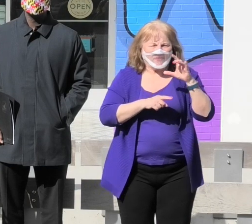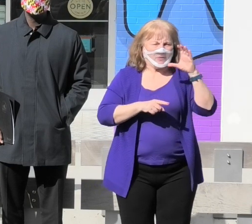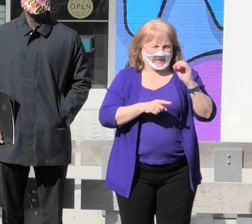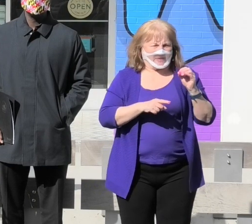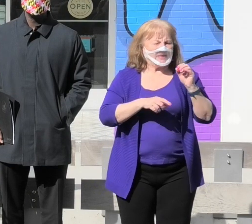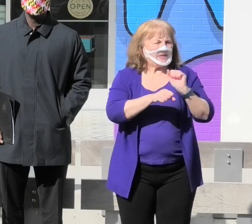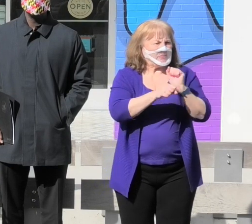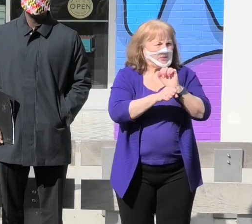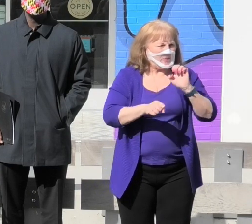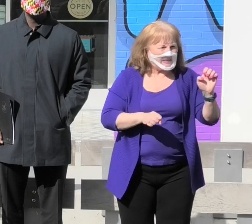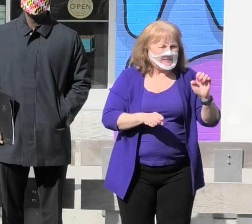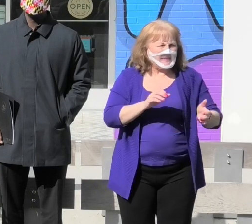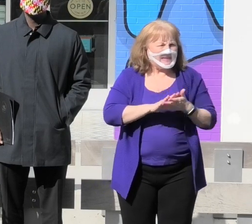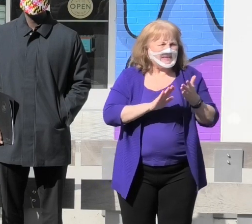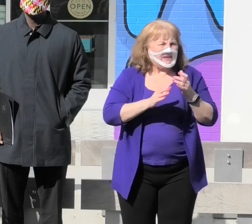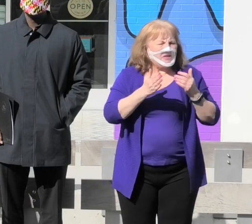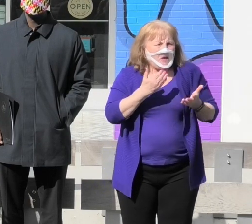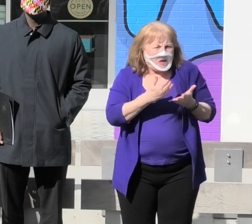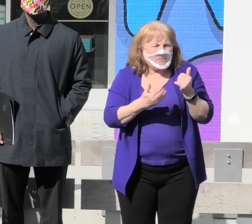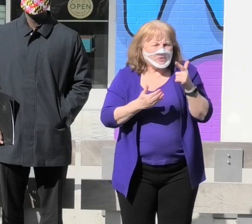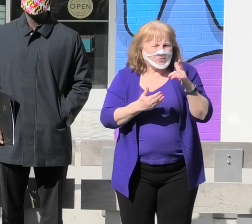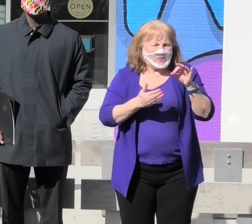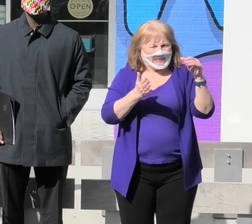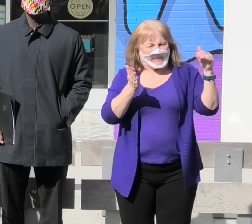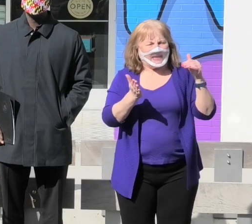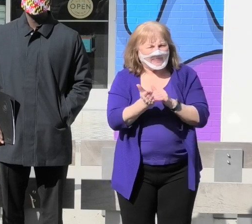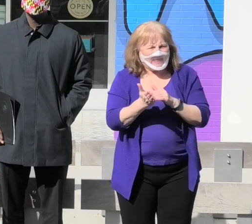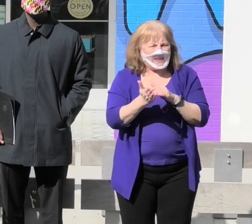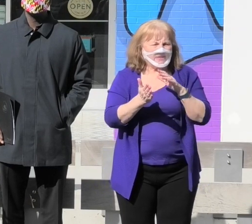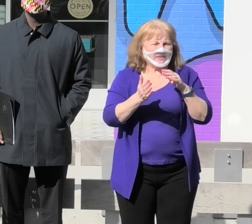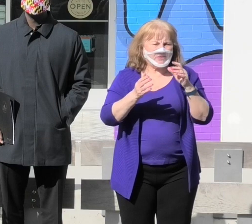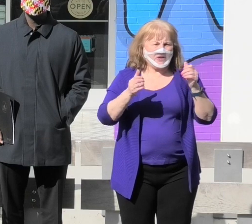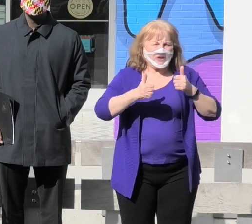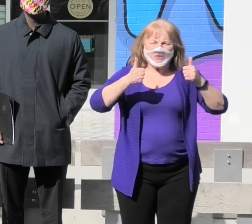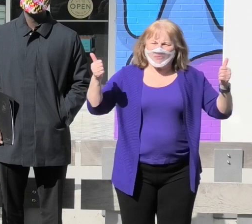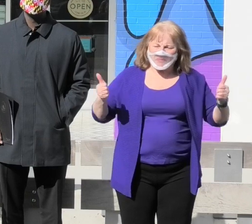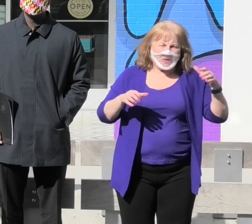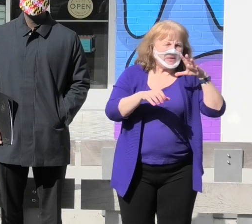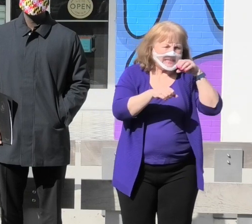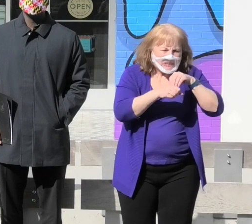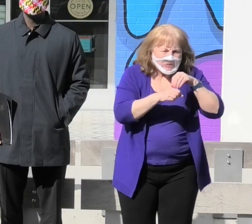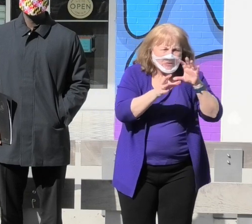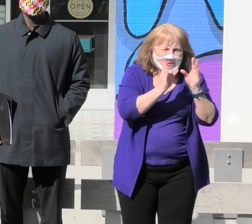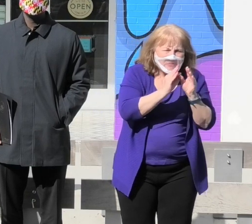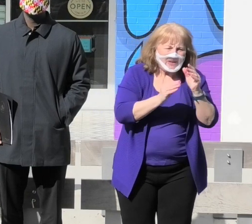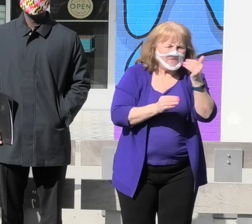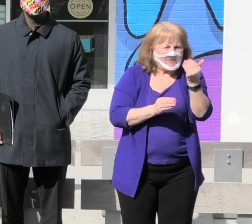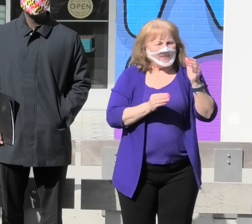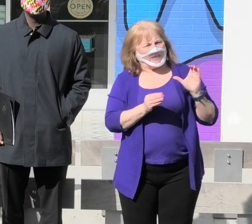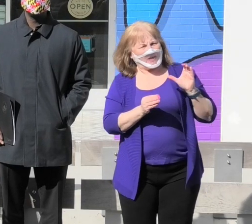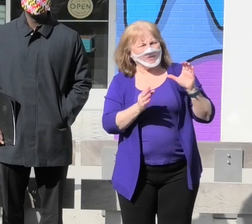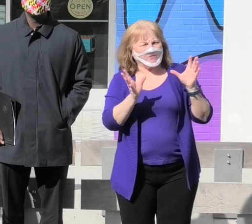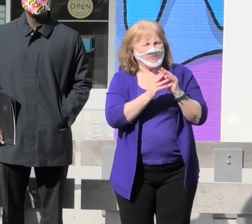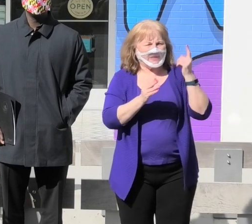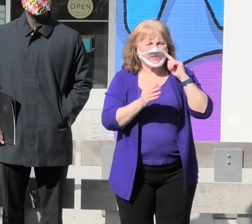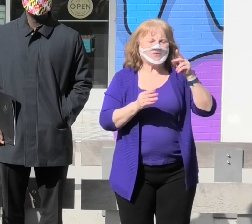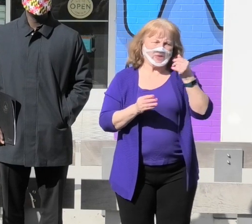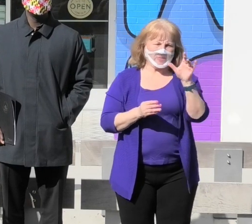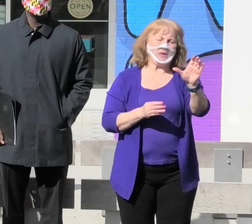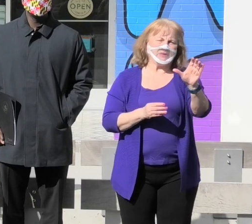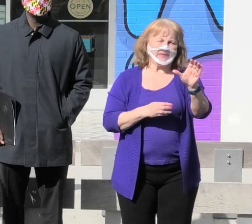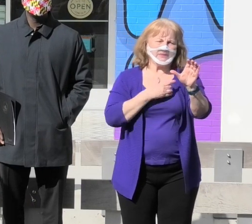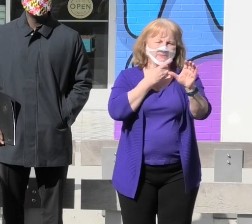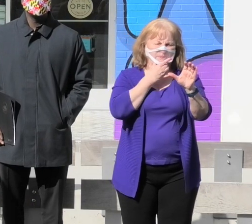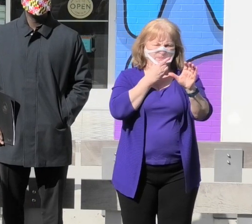employees, conducted nearly 29,000 in remote internal meetings, and 1500 meetings for the public.